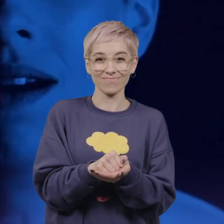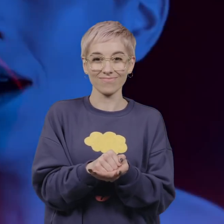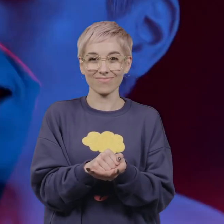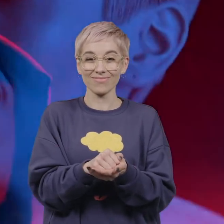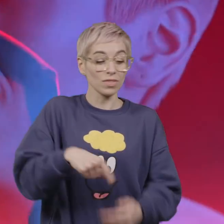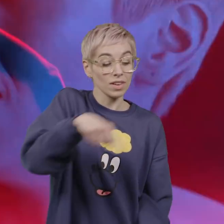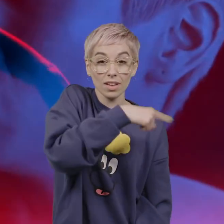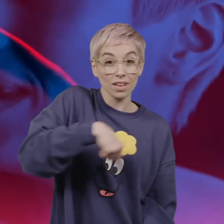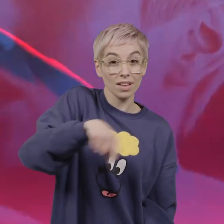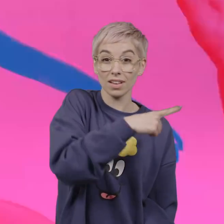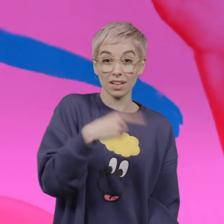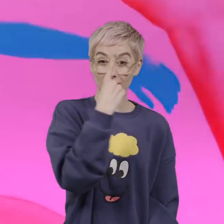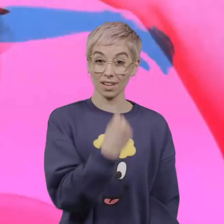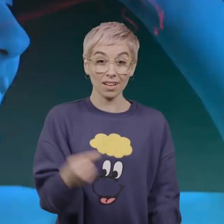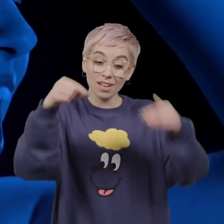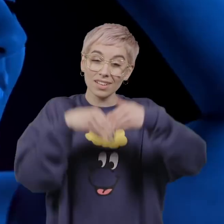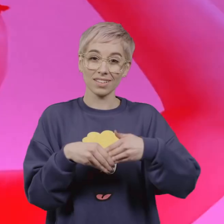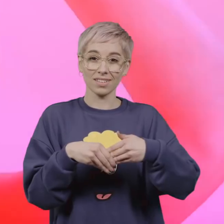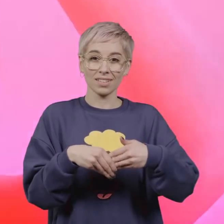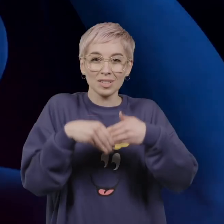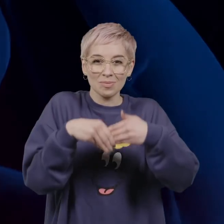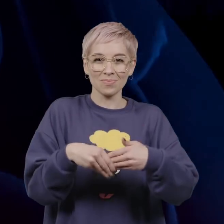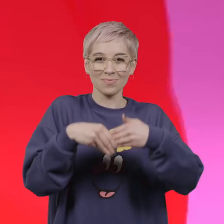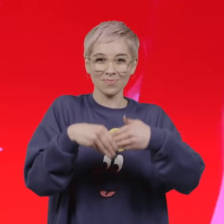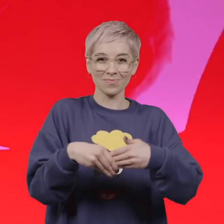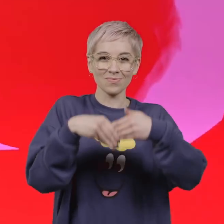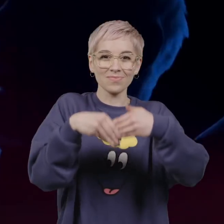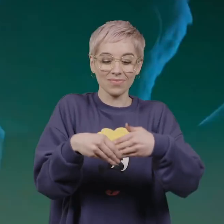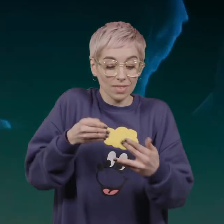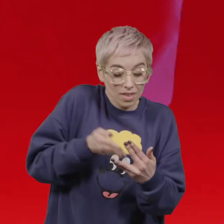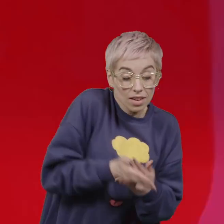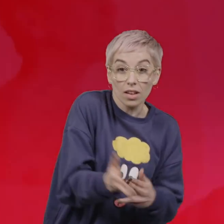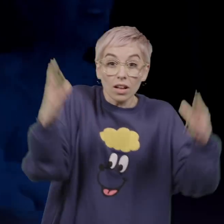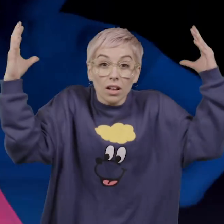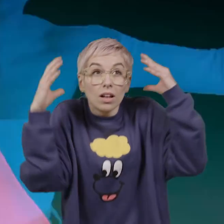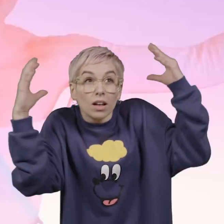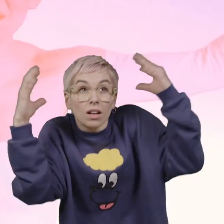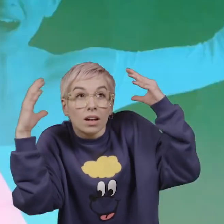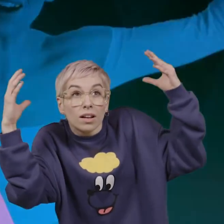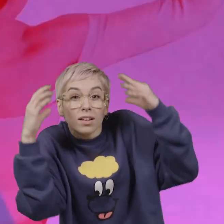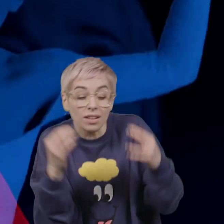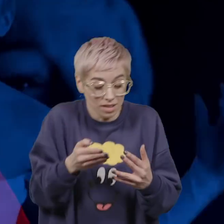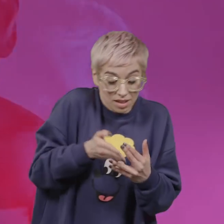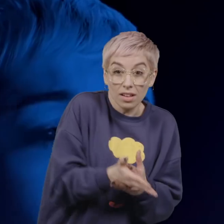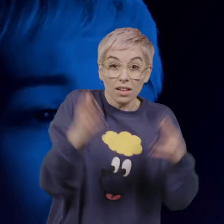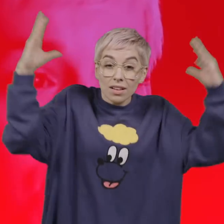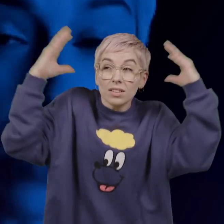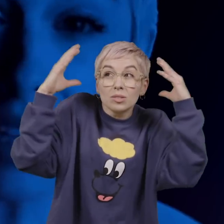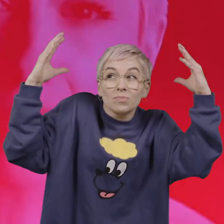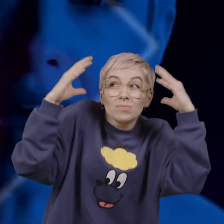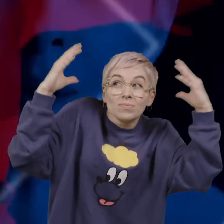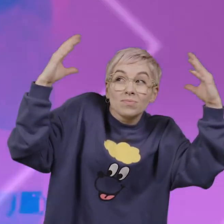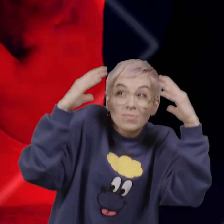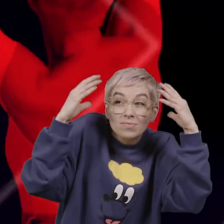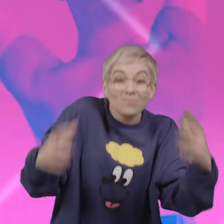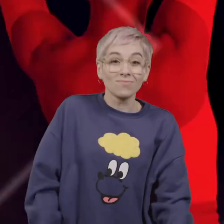We can hold our hands together Through the storm, through